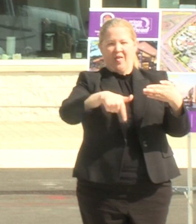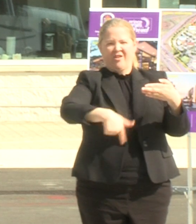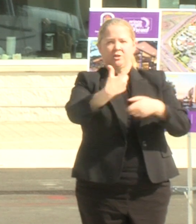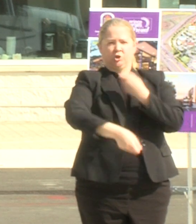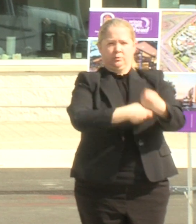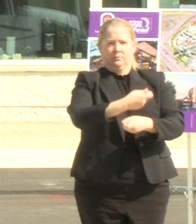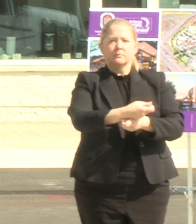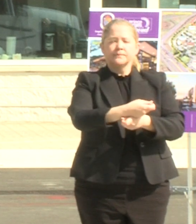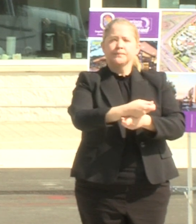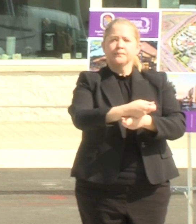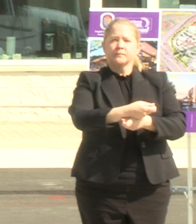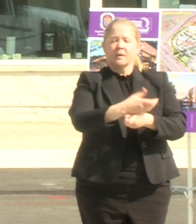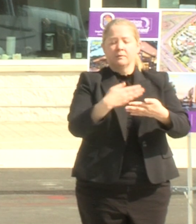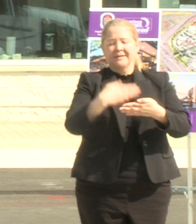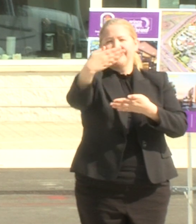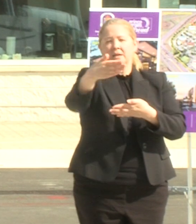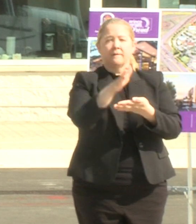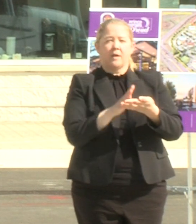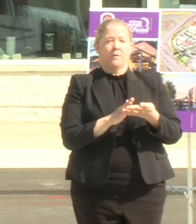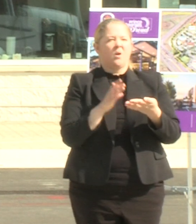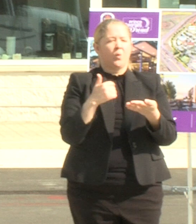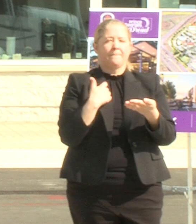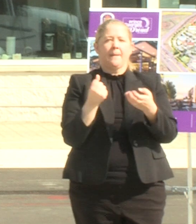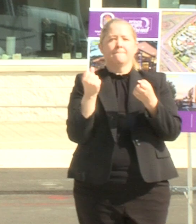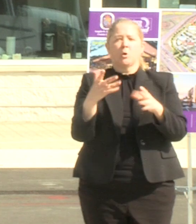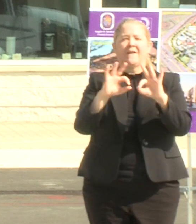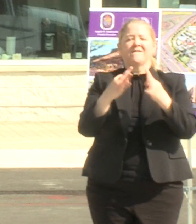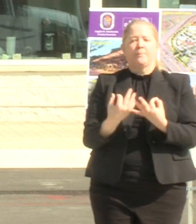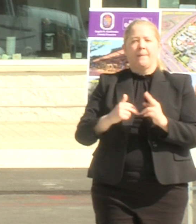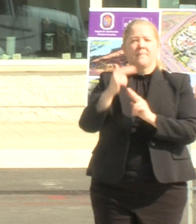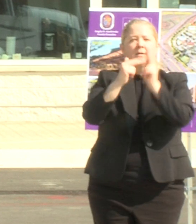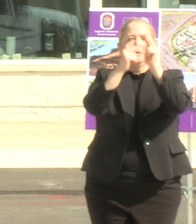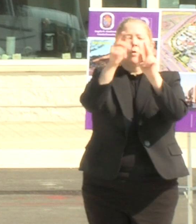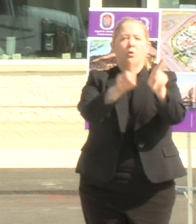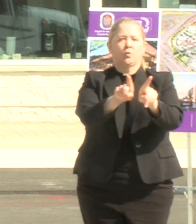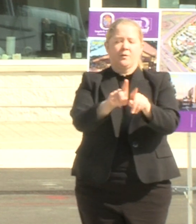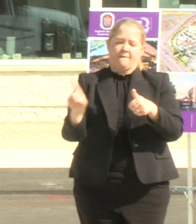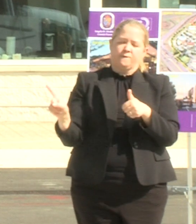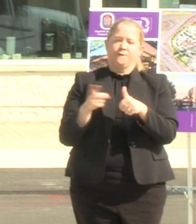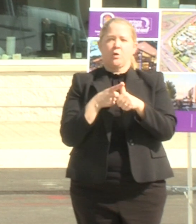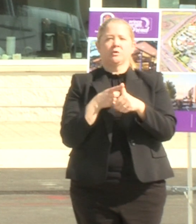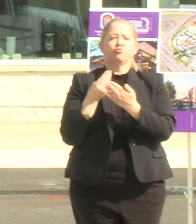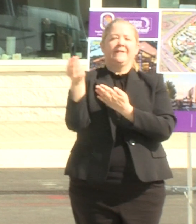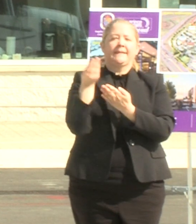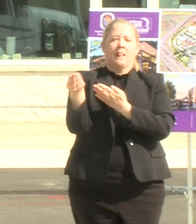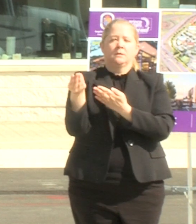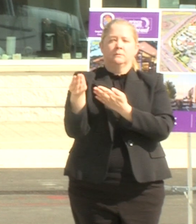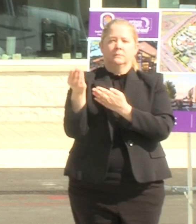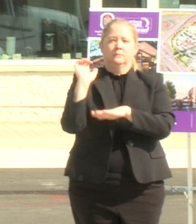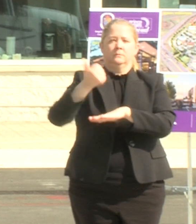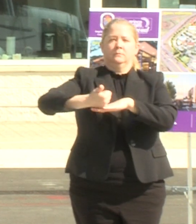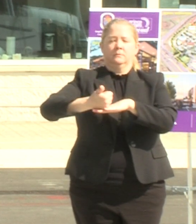uh their next uh phase will be a multi-family building and also the first retail or traditional retail to go into that